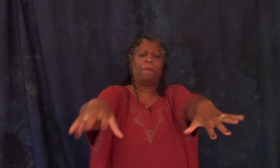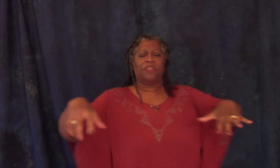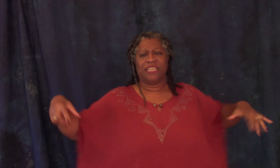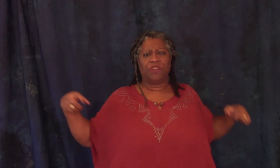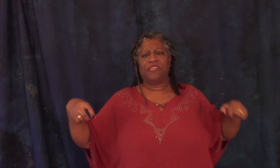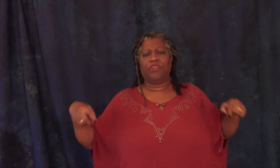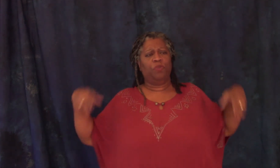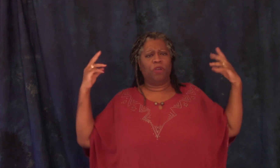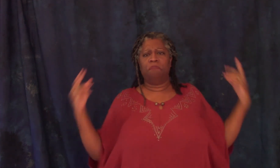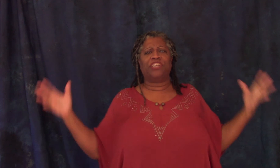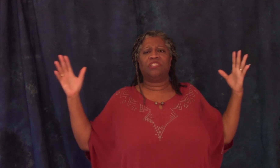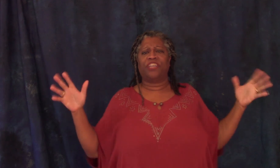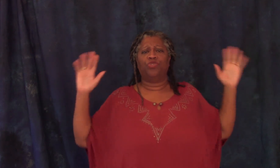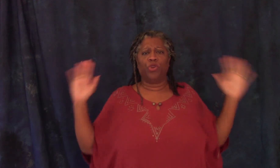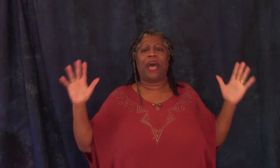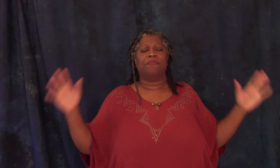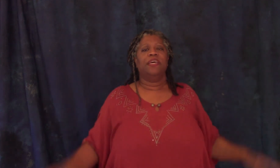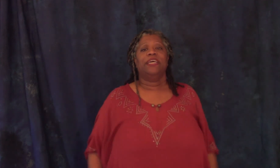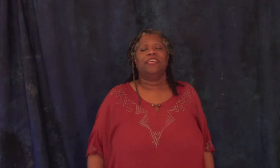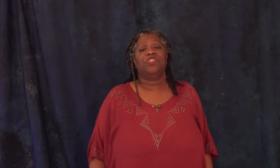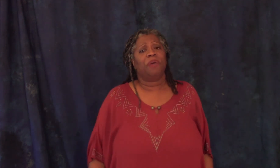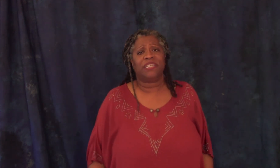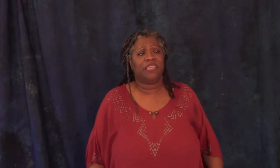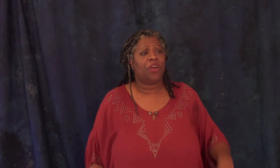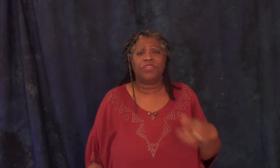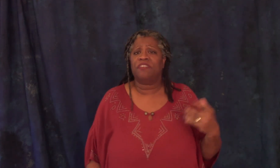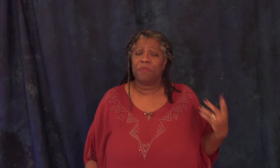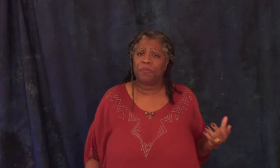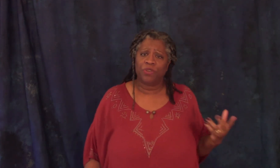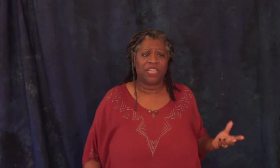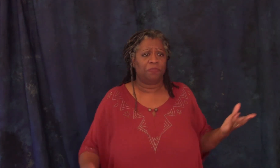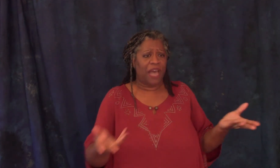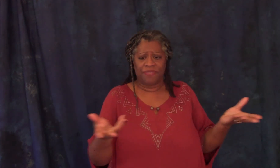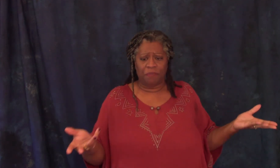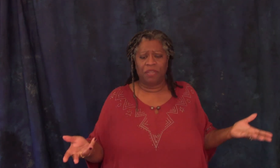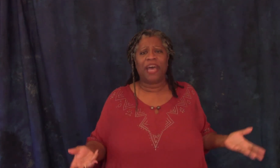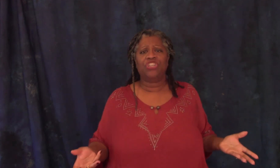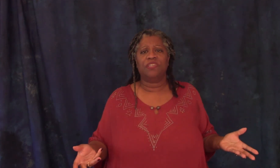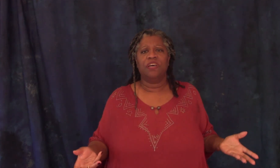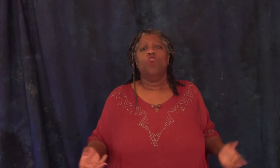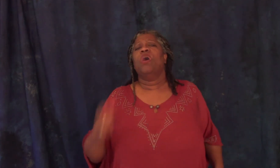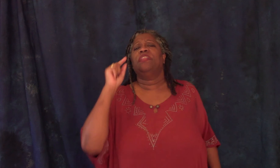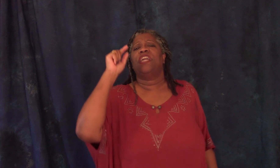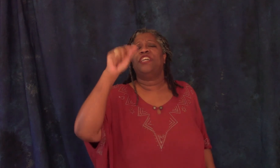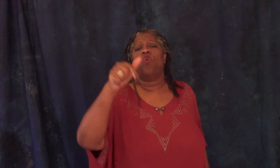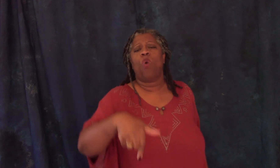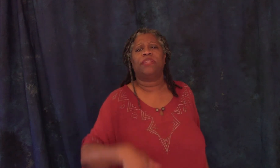all these houses out and you build mansions like you should have he said your majesty there aren't enough people in your kingdom to have that many mansions well then i don't want them